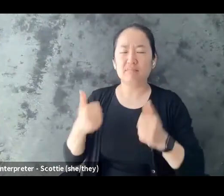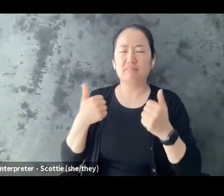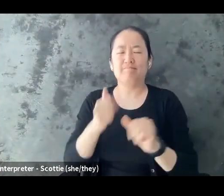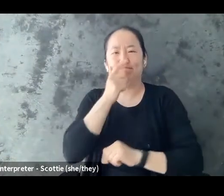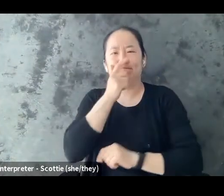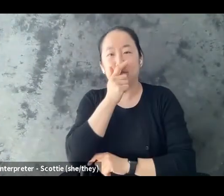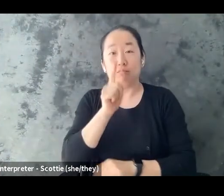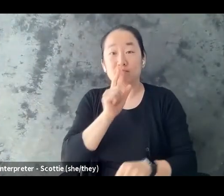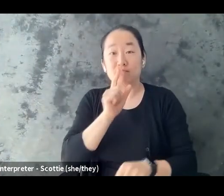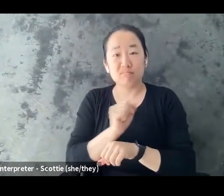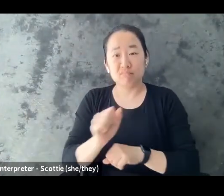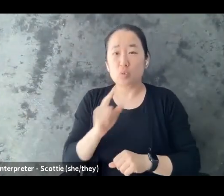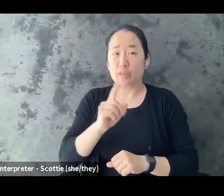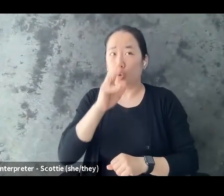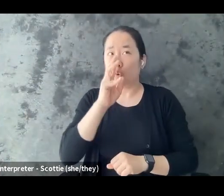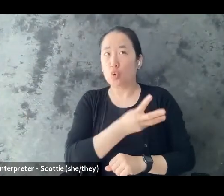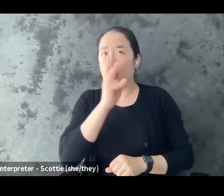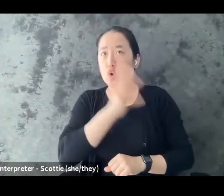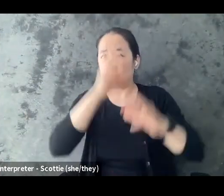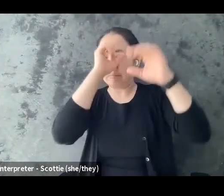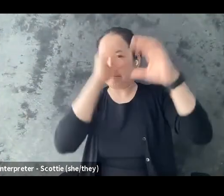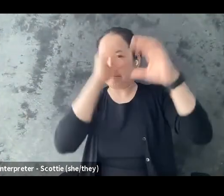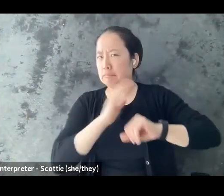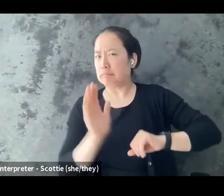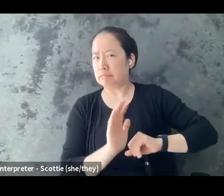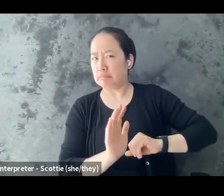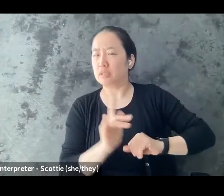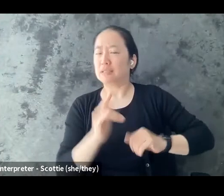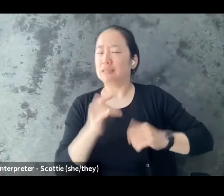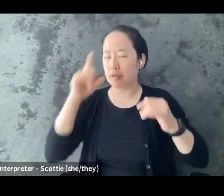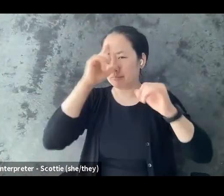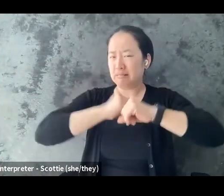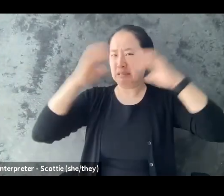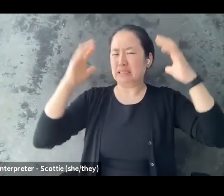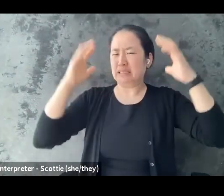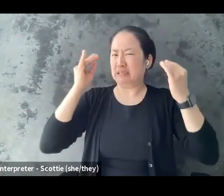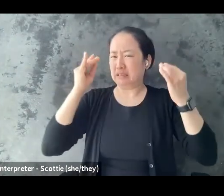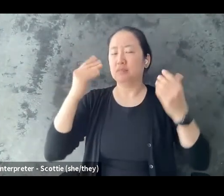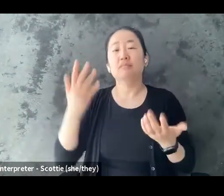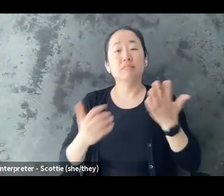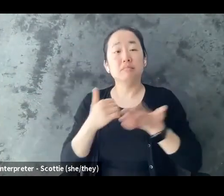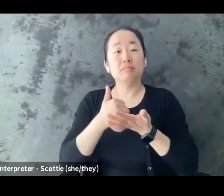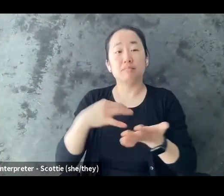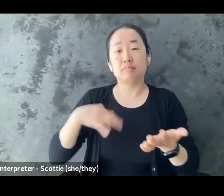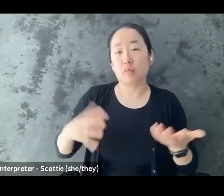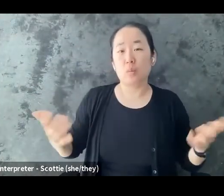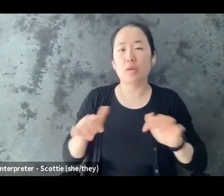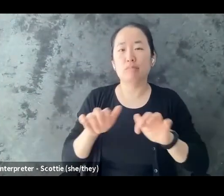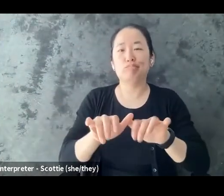about it too much before it might be helpful to write your story down so again it doesn't have to be um like a clear